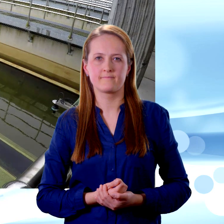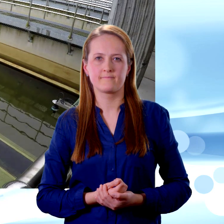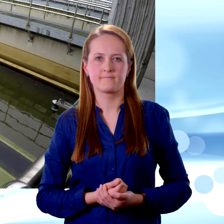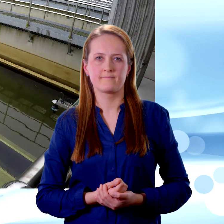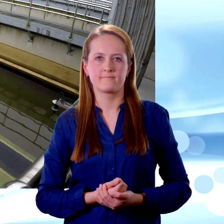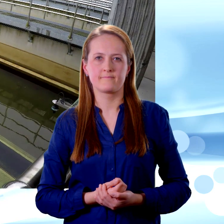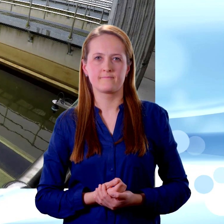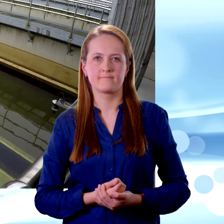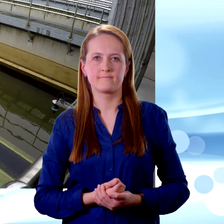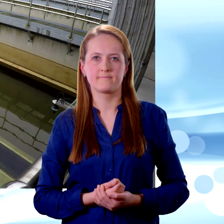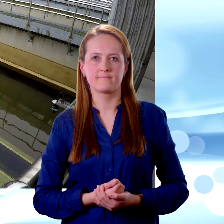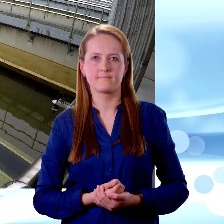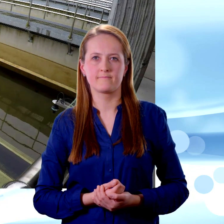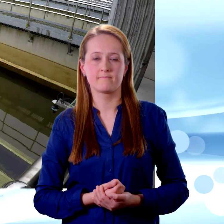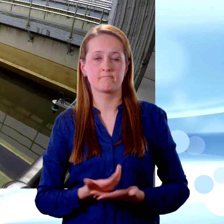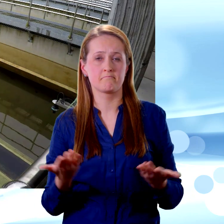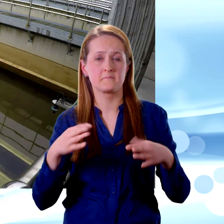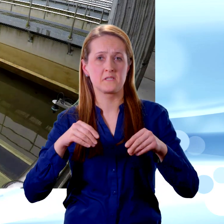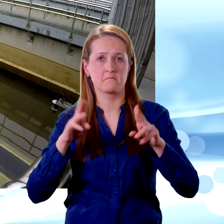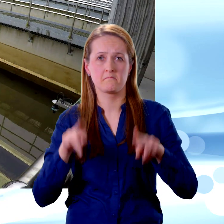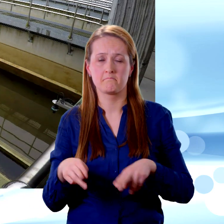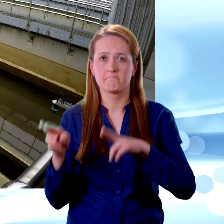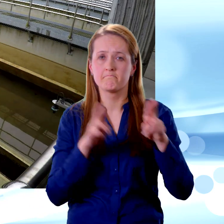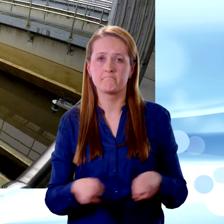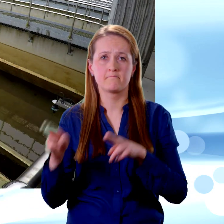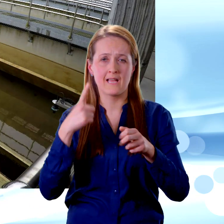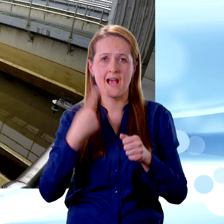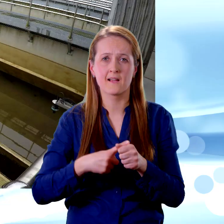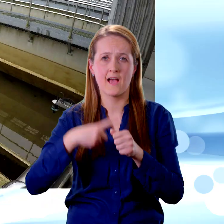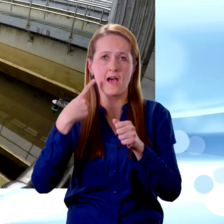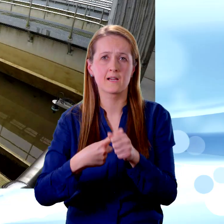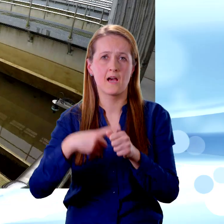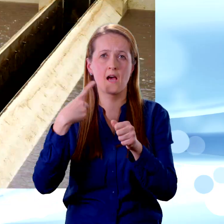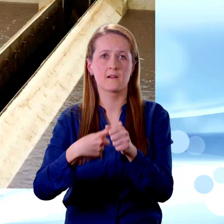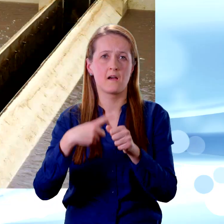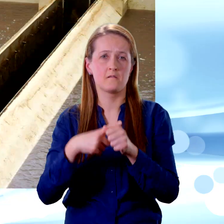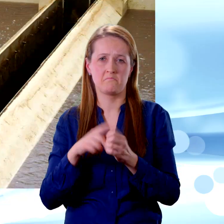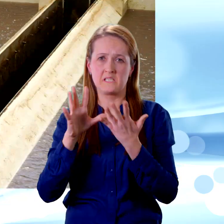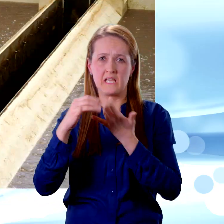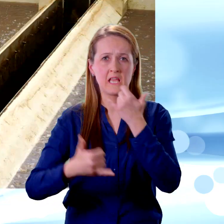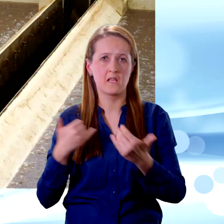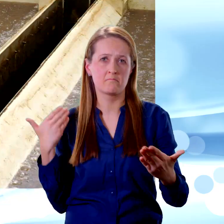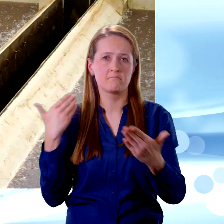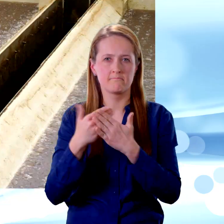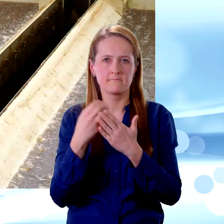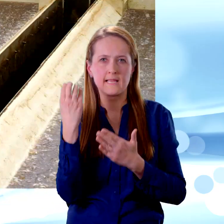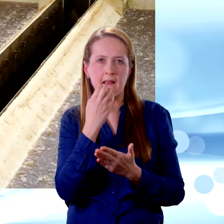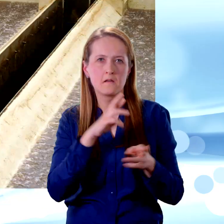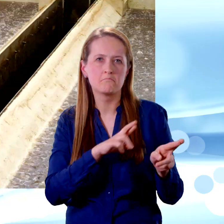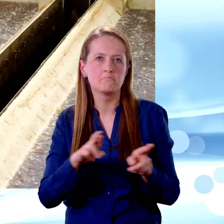The sand is used over and over again for up to 10 years, so it has to be cleaned regularly. This is done